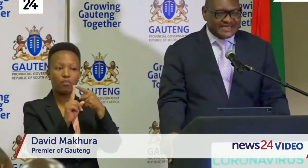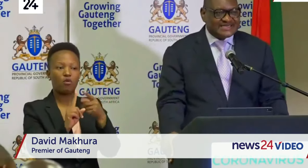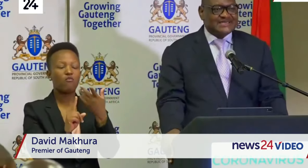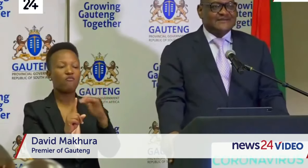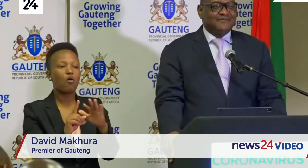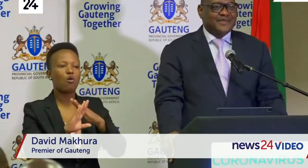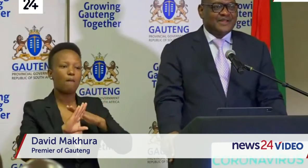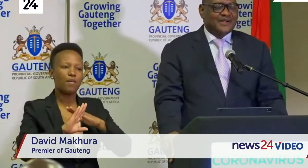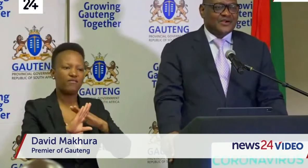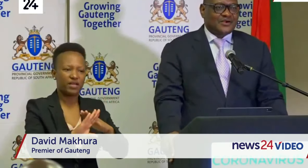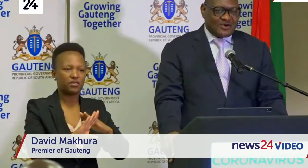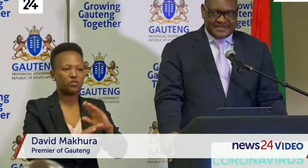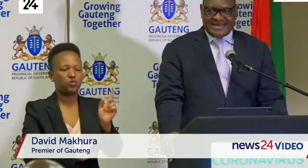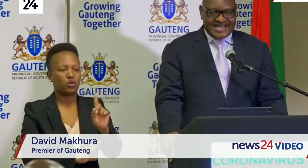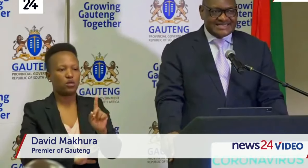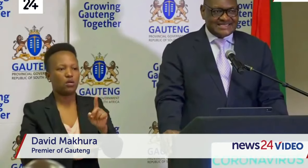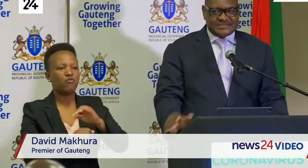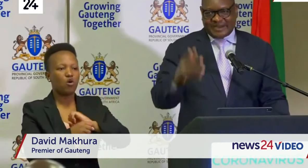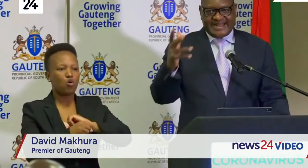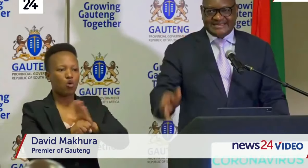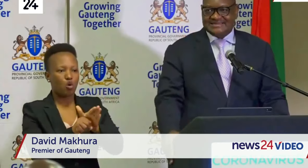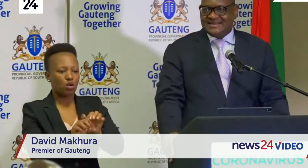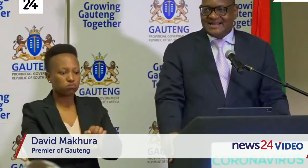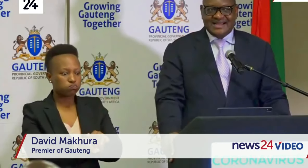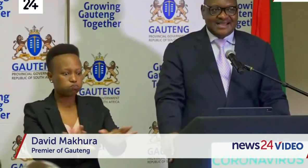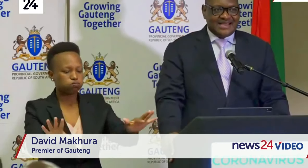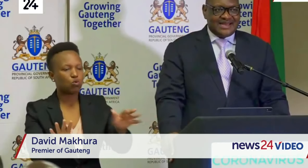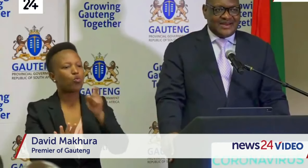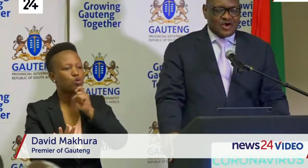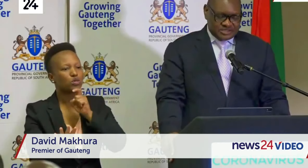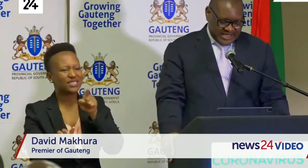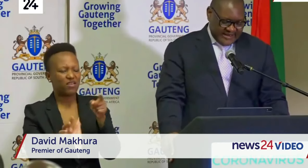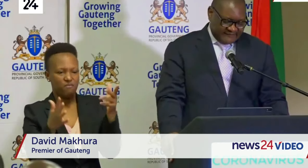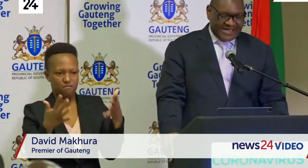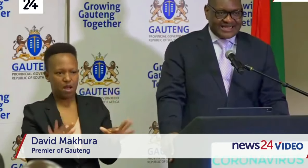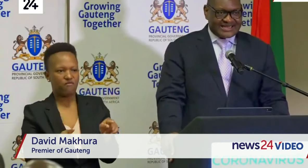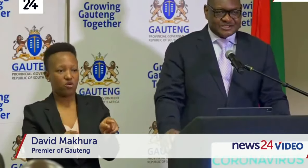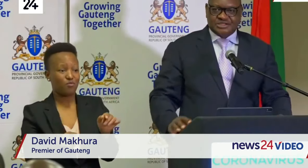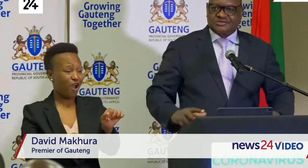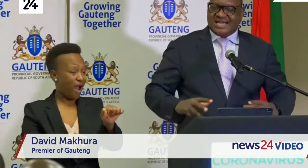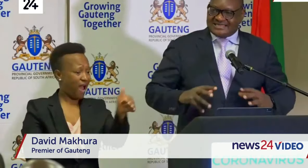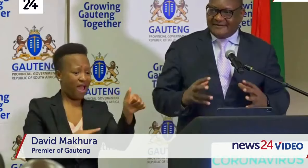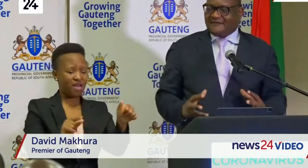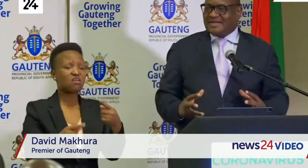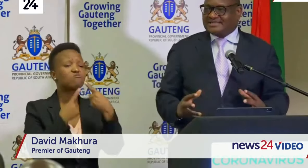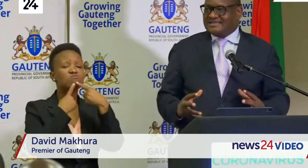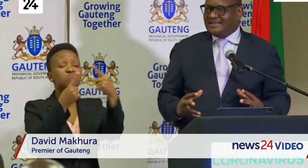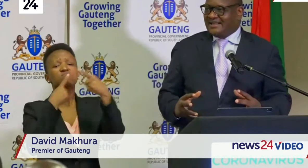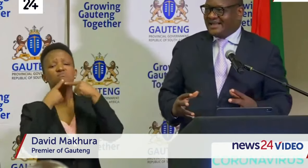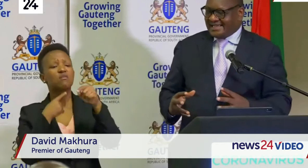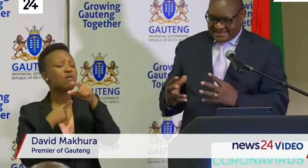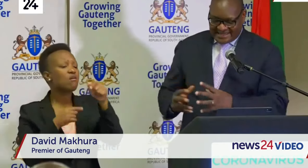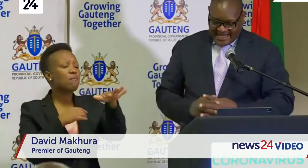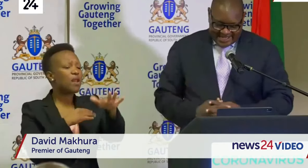preventing COVID-19 spread and not for other things. That information